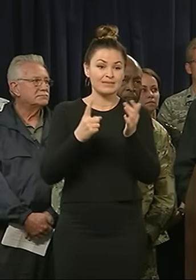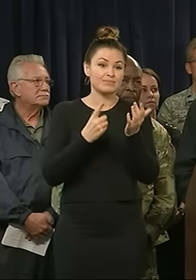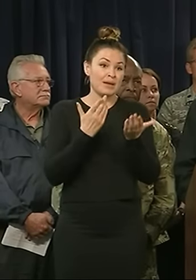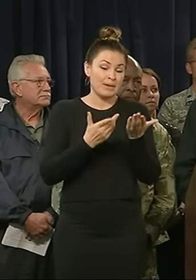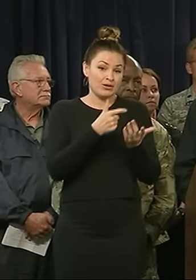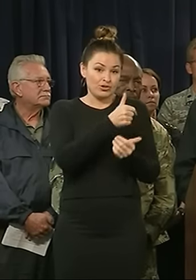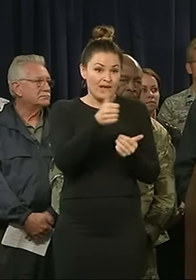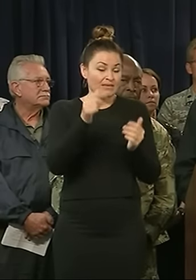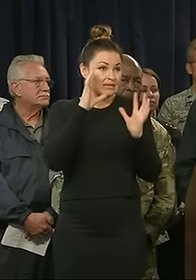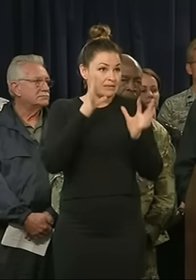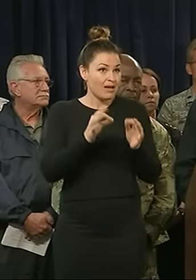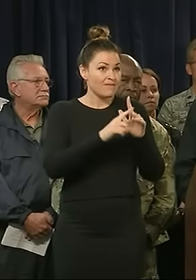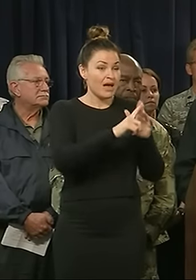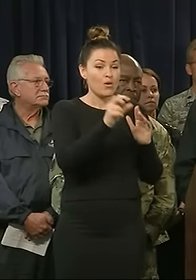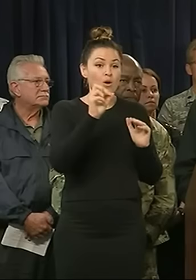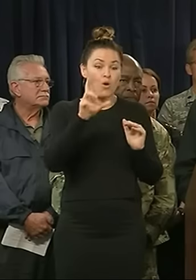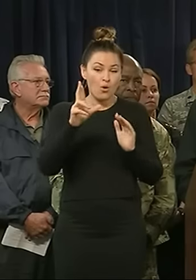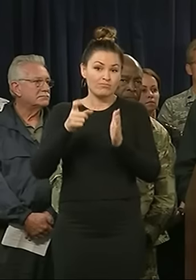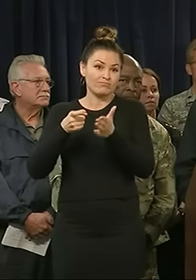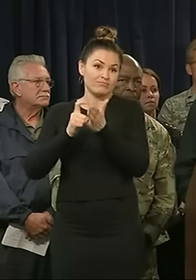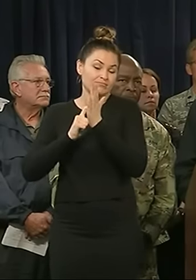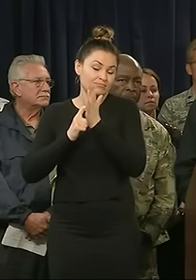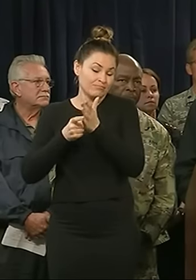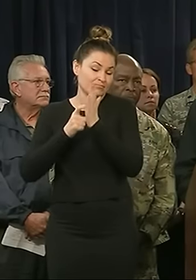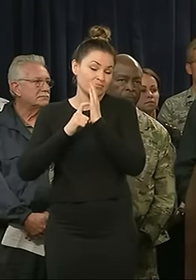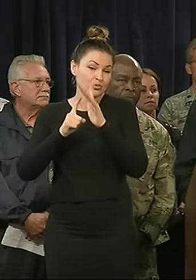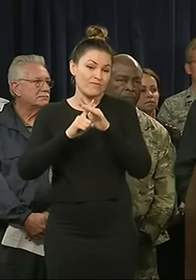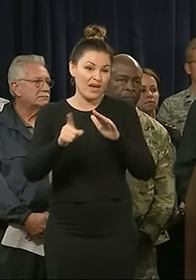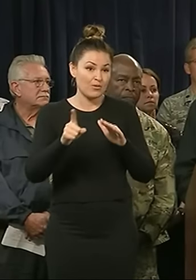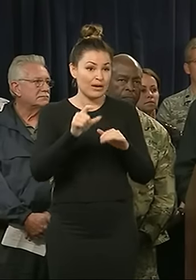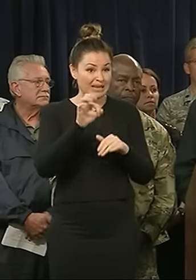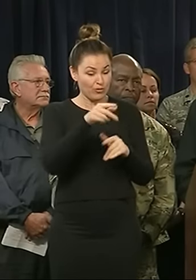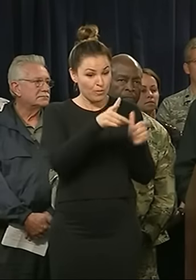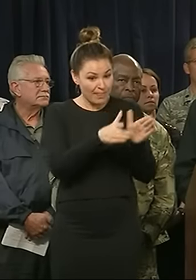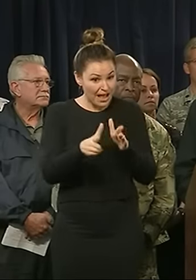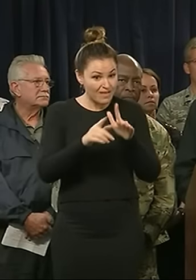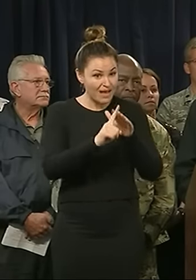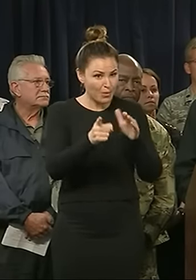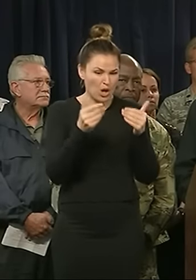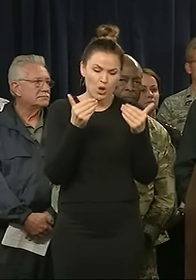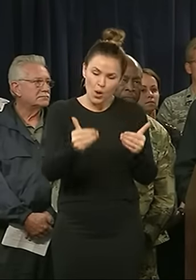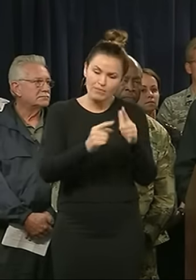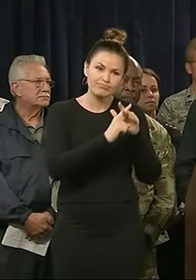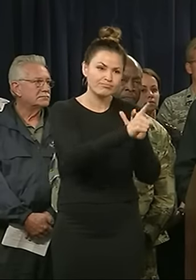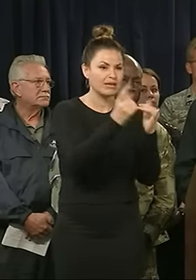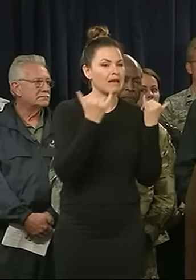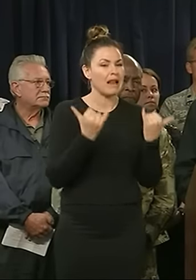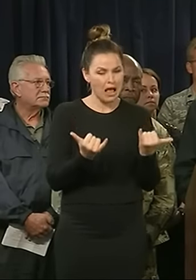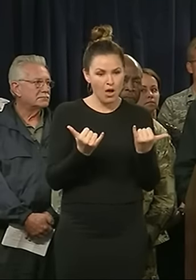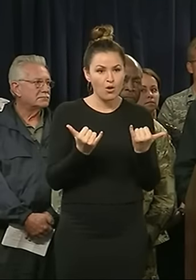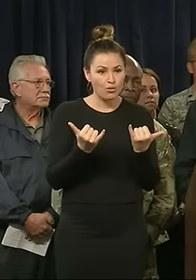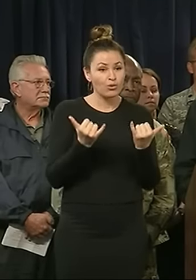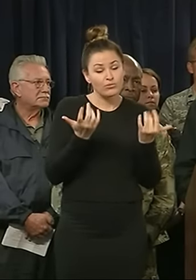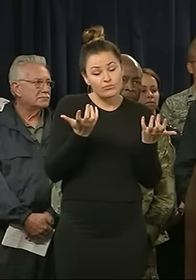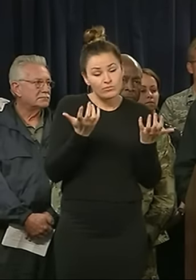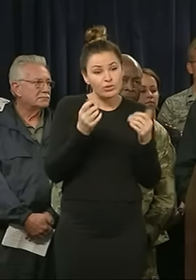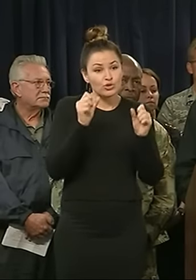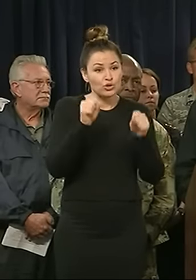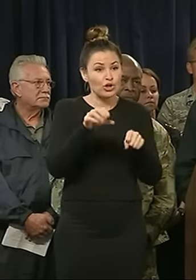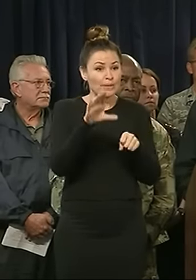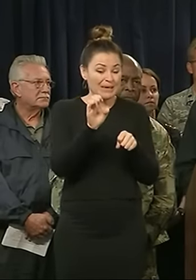evacuations. So if you know you're going to evacuate, don't wait to evacuate. Get out now. It could be the